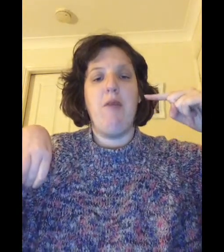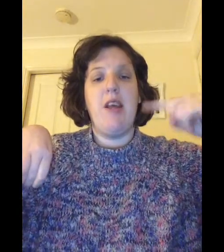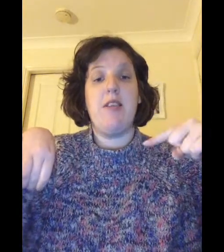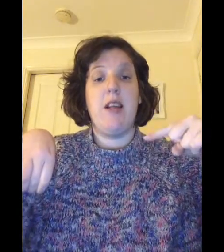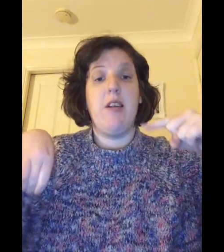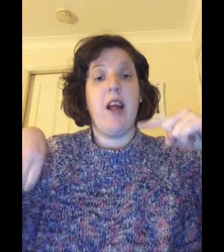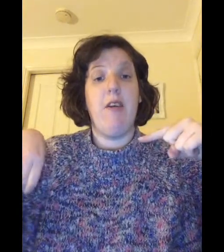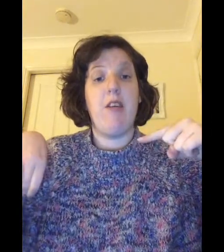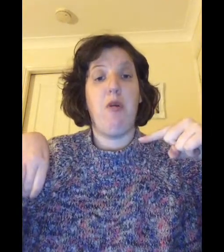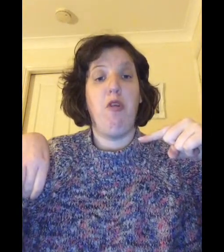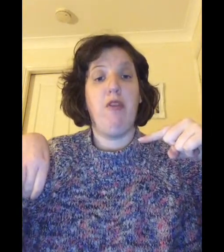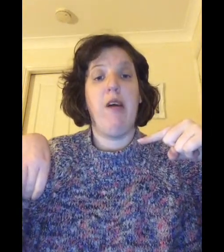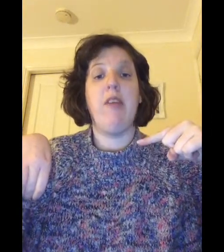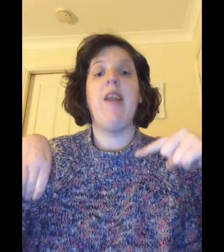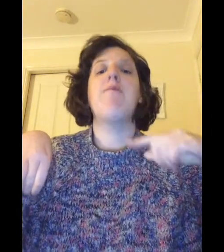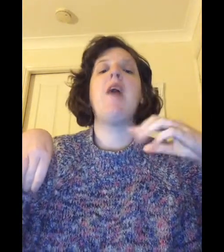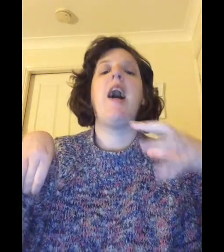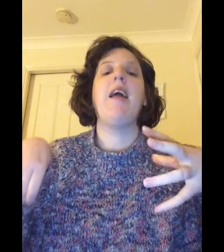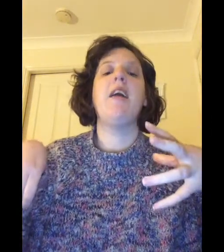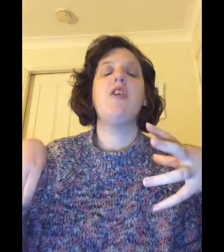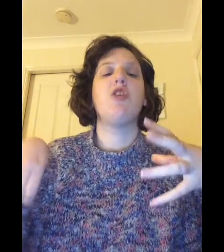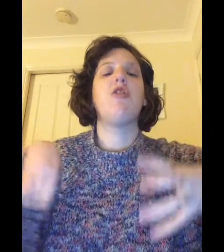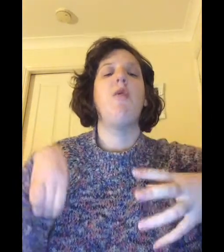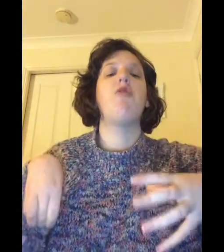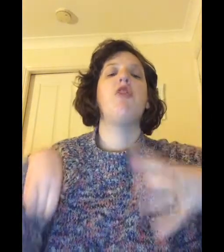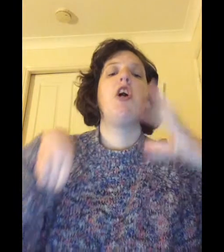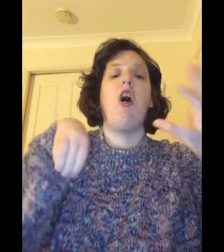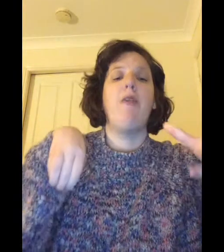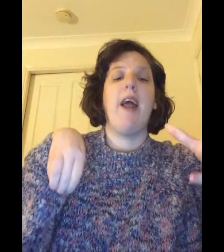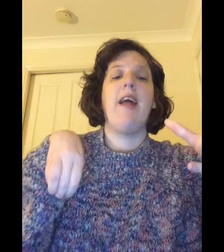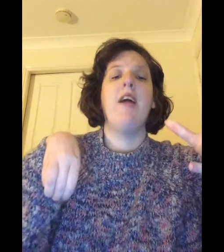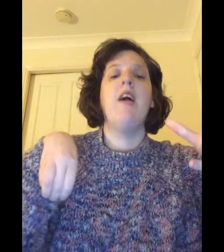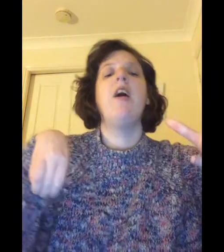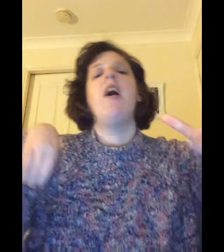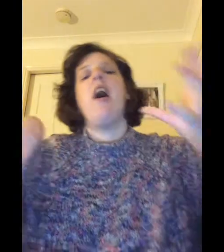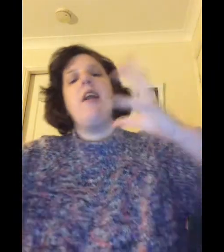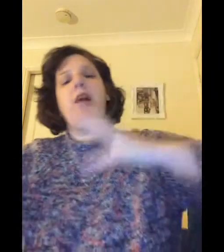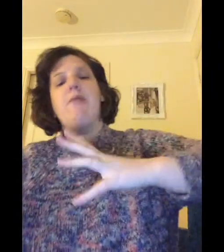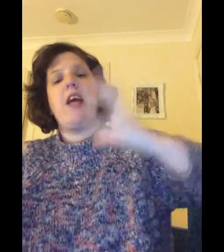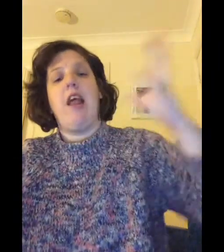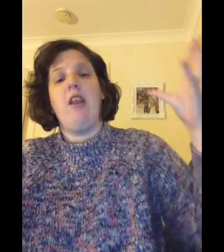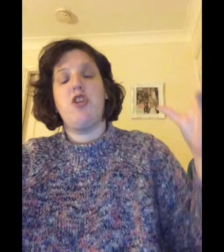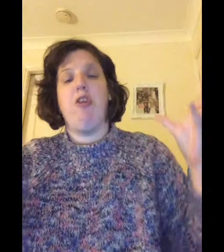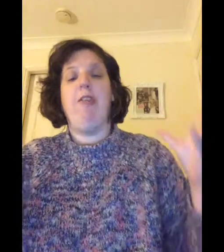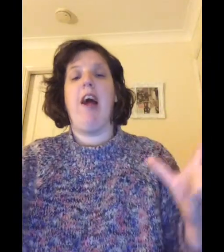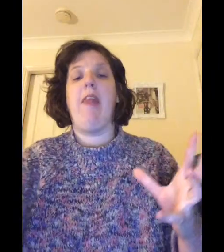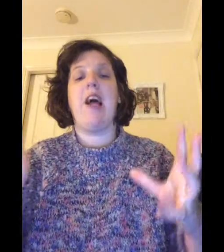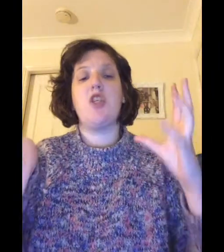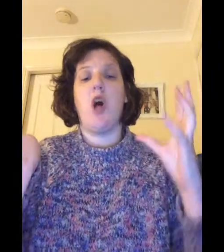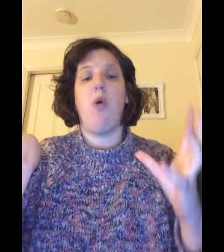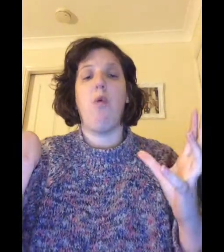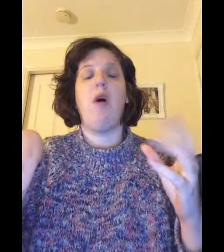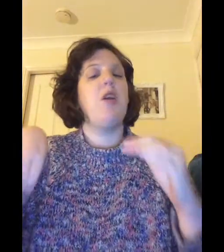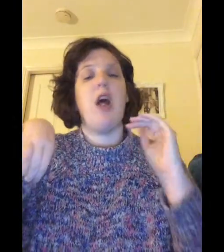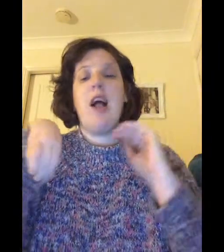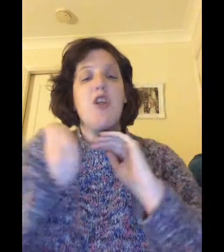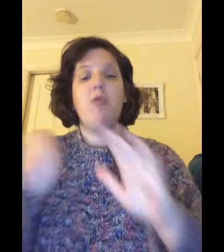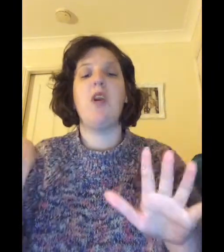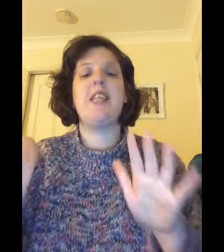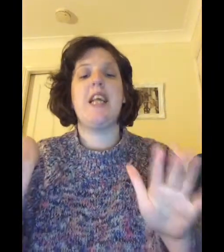eastenders character profiles and i might just go on to corrie and emmerdale and stuff like that so i just want to stick